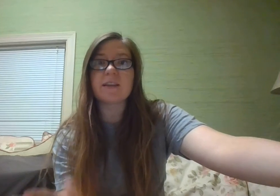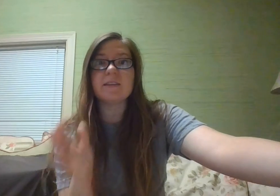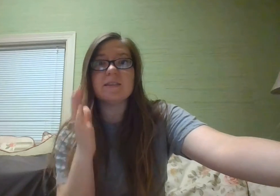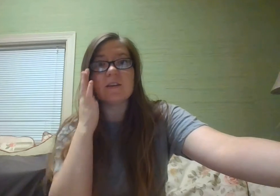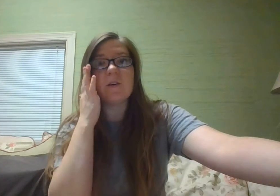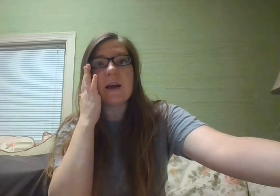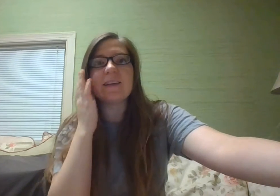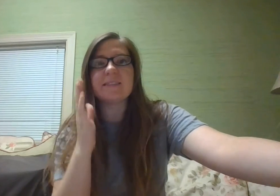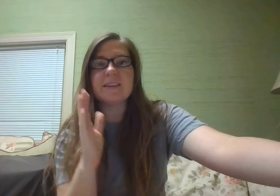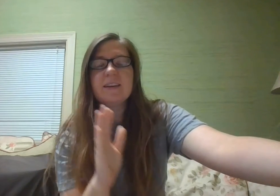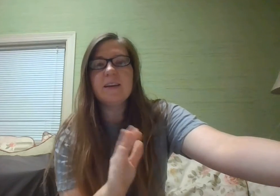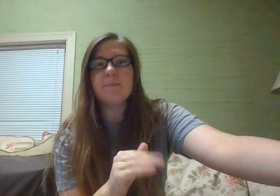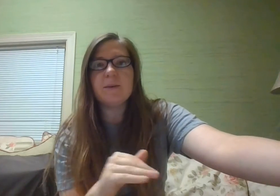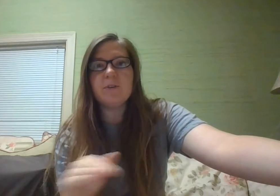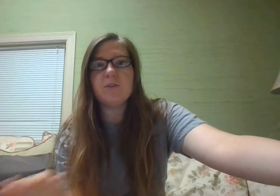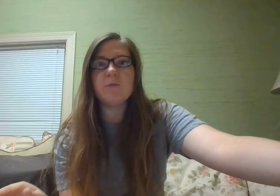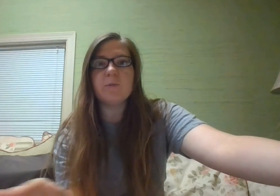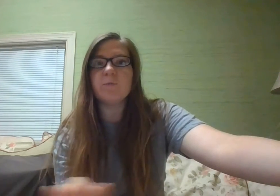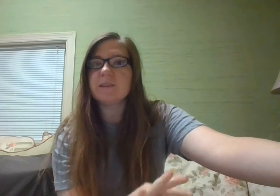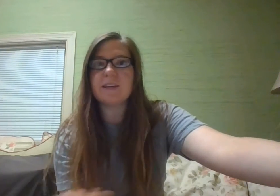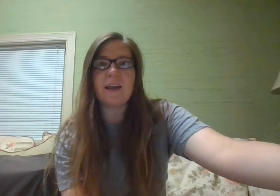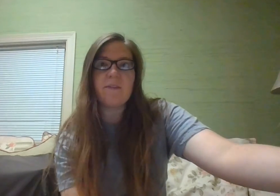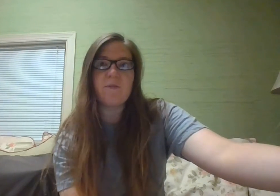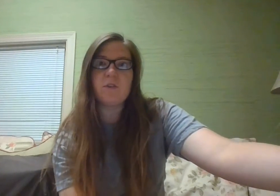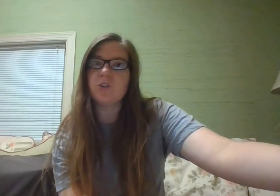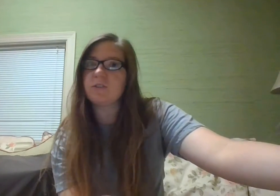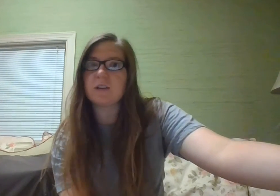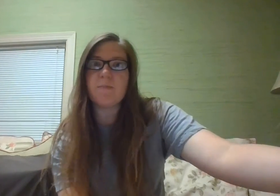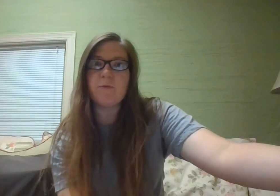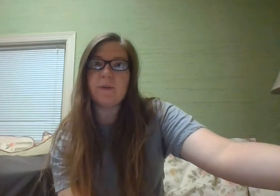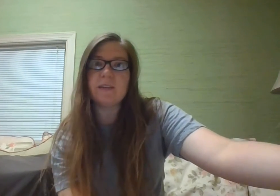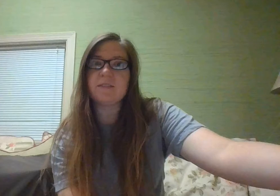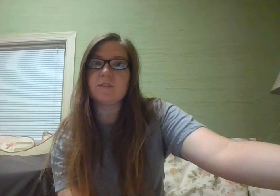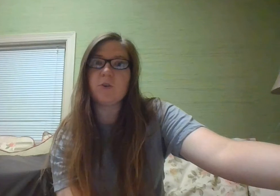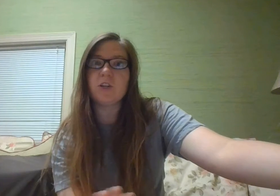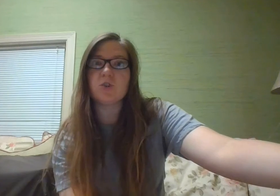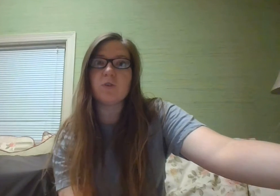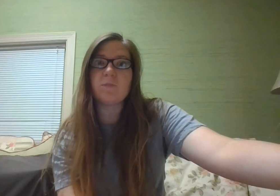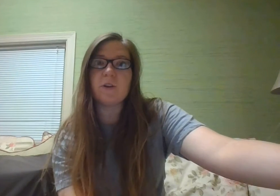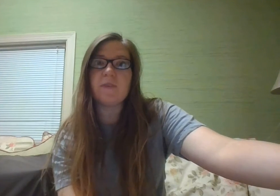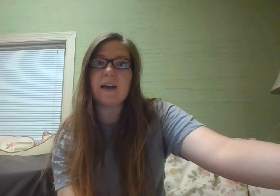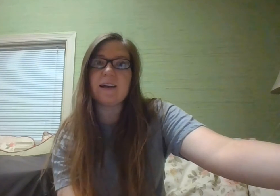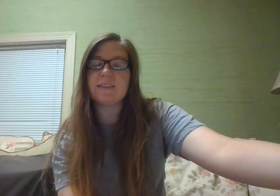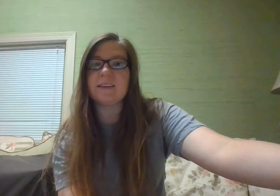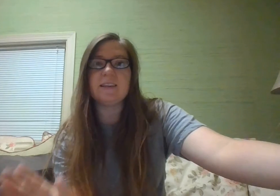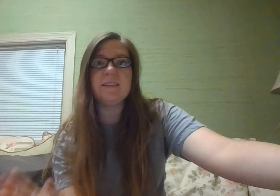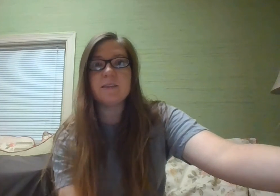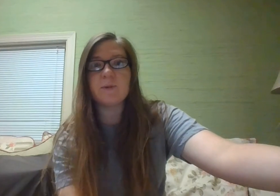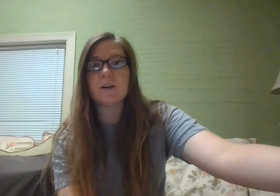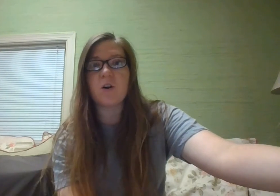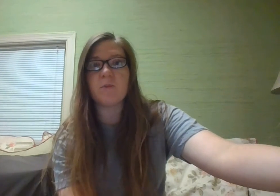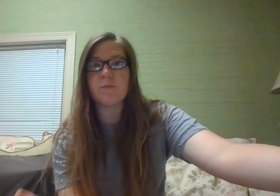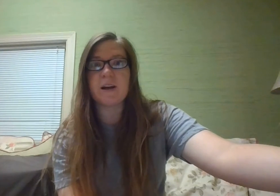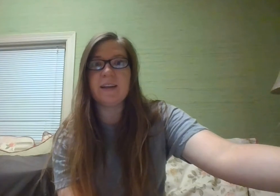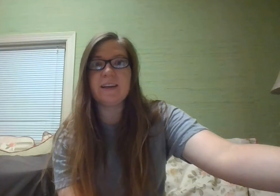practice so I ask that maybe you do it once a day for just a couple minutes. It's pretty short, pretty fast and an easy way to calm your mind.